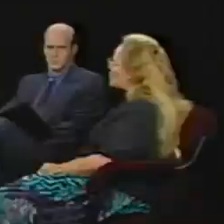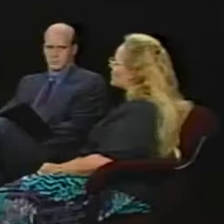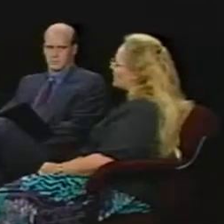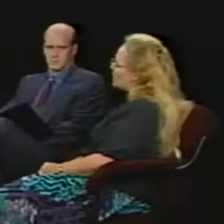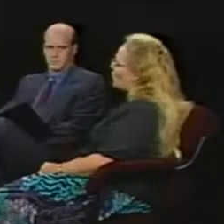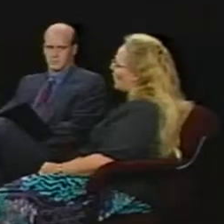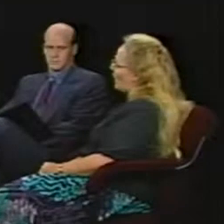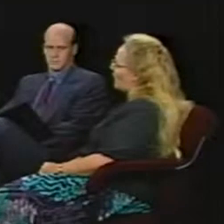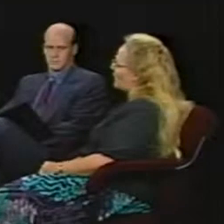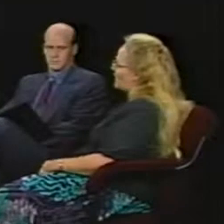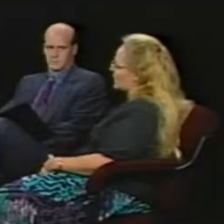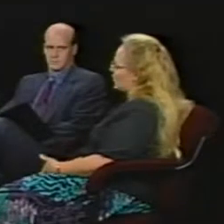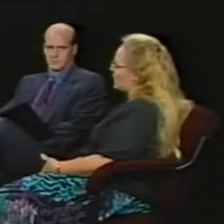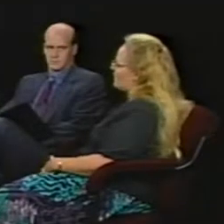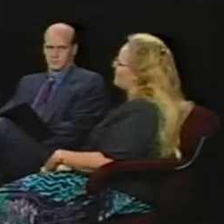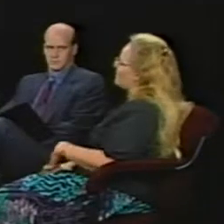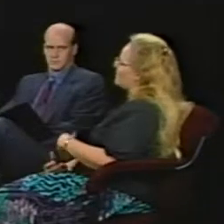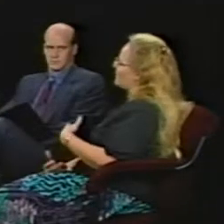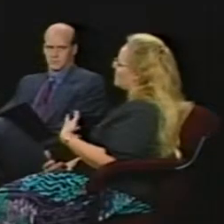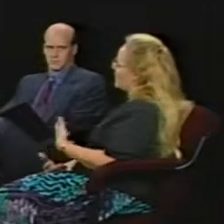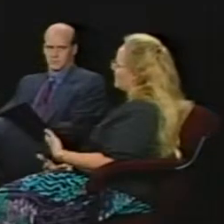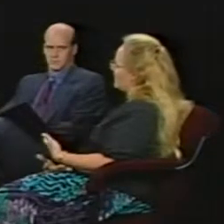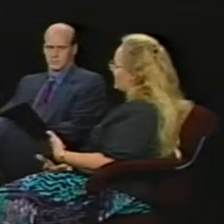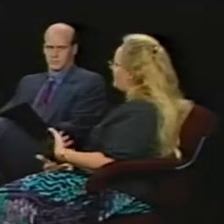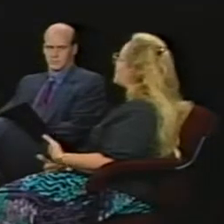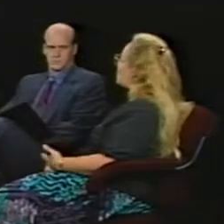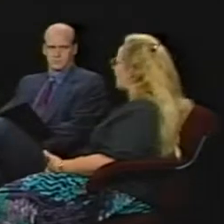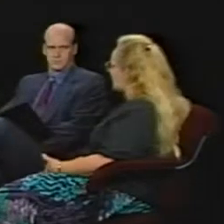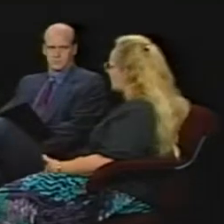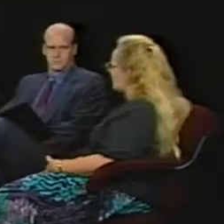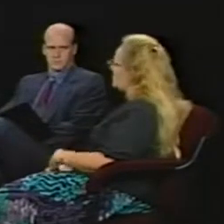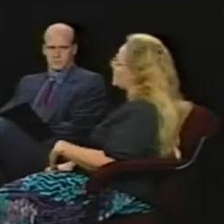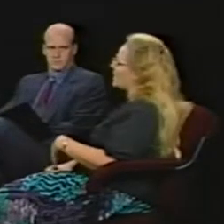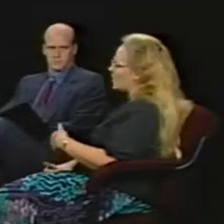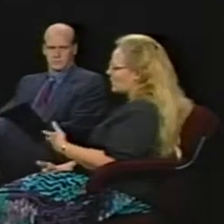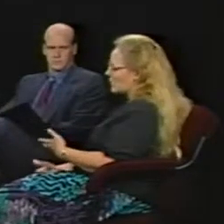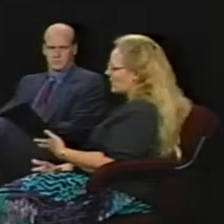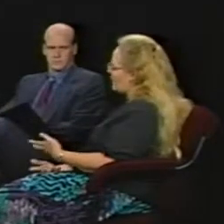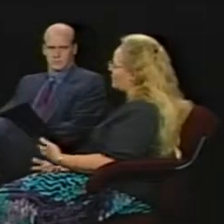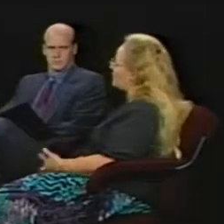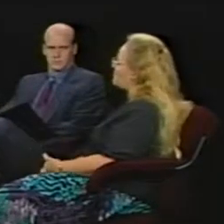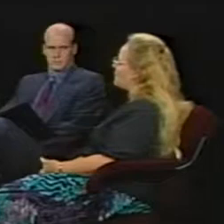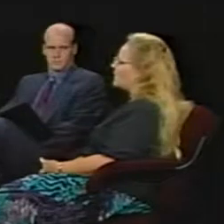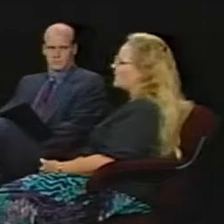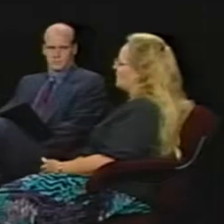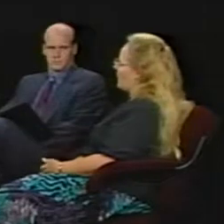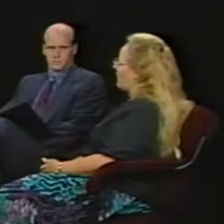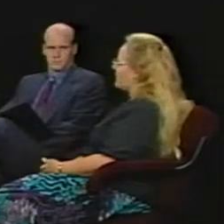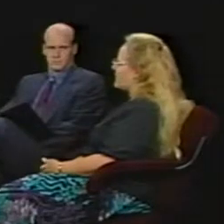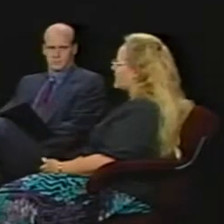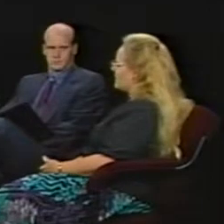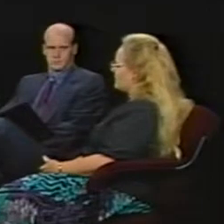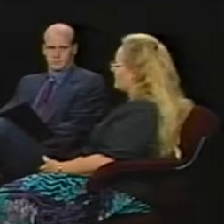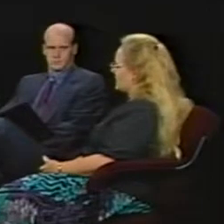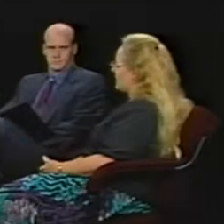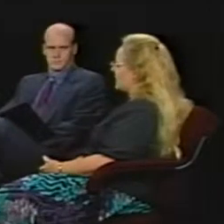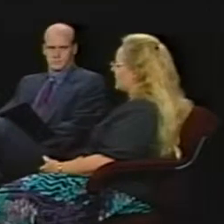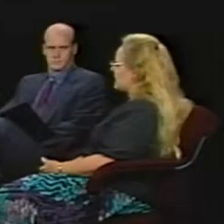Usually when I saw him, he was very happy-go-lucky. He said hello to a lot of people. This time, this evening, he